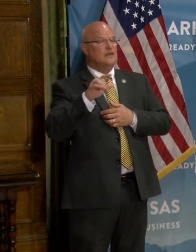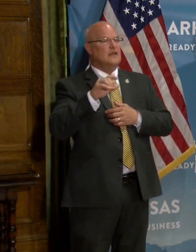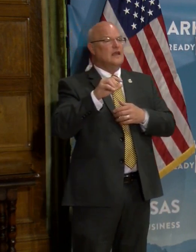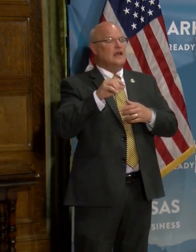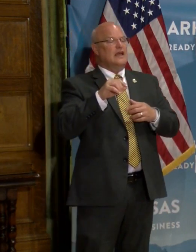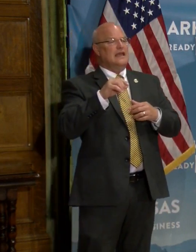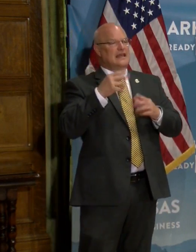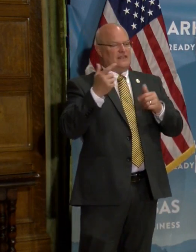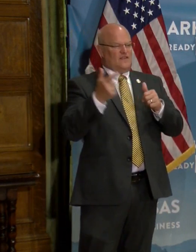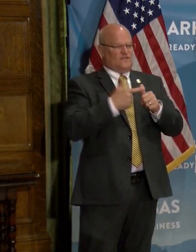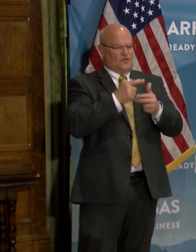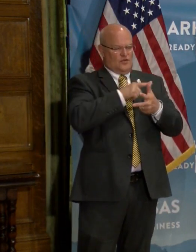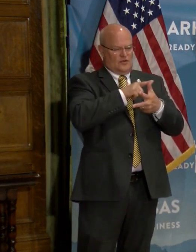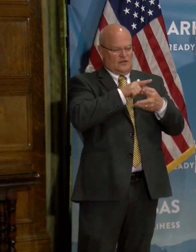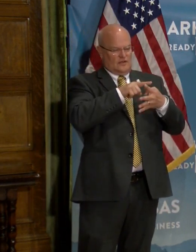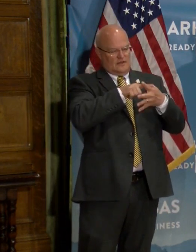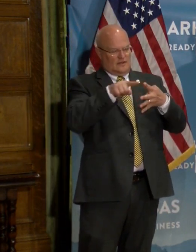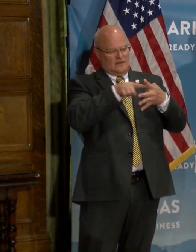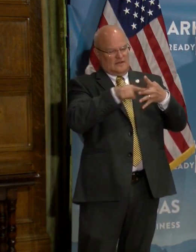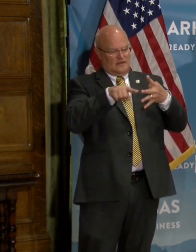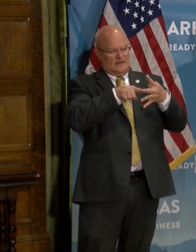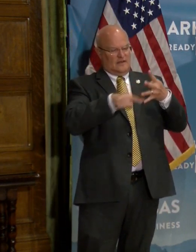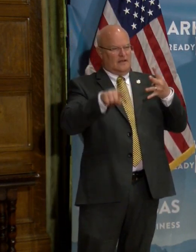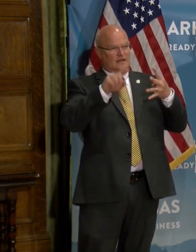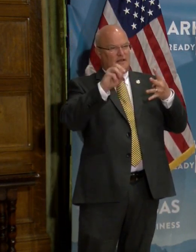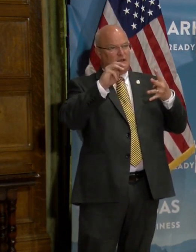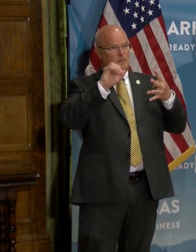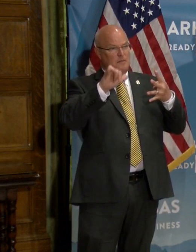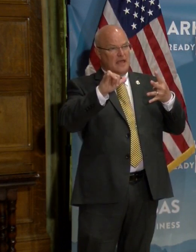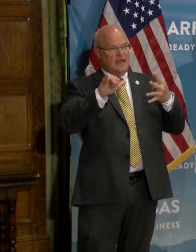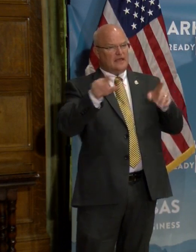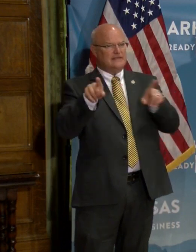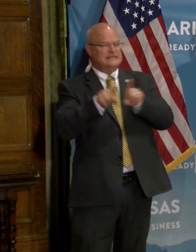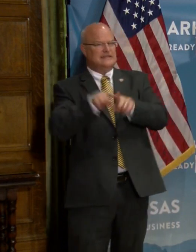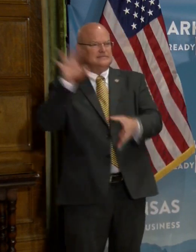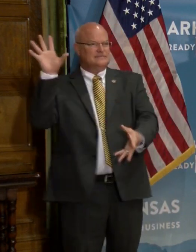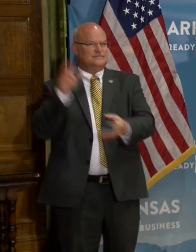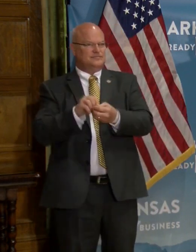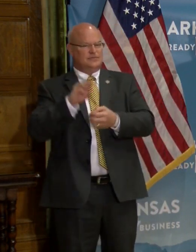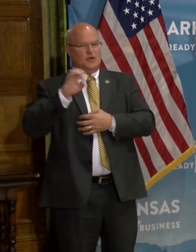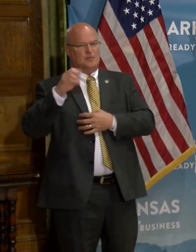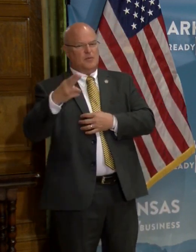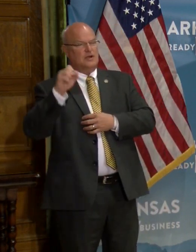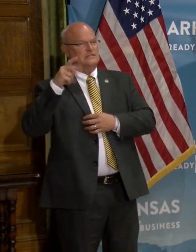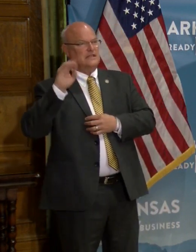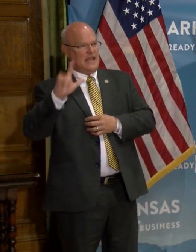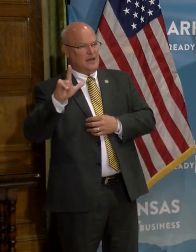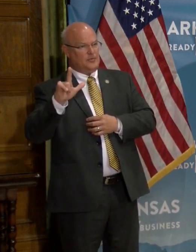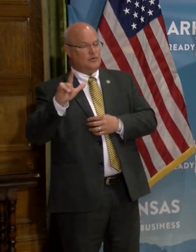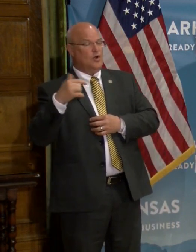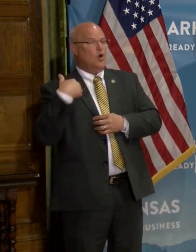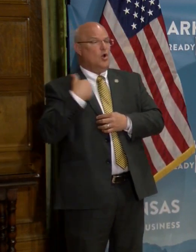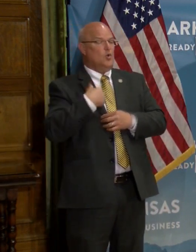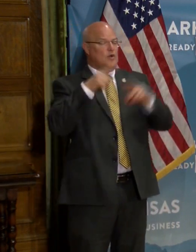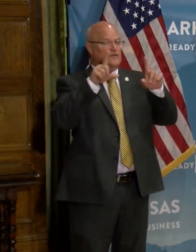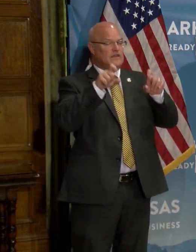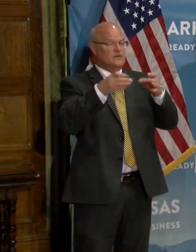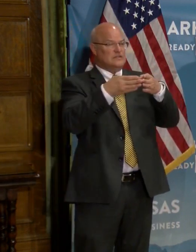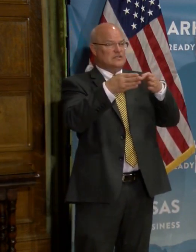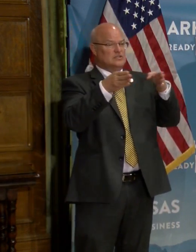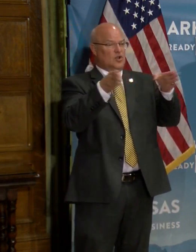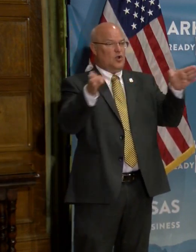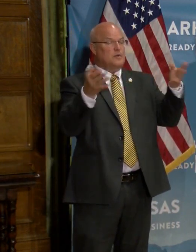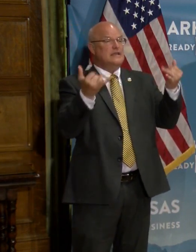many as we tested in the entire months of March and April. not only have we increased our numbers, we've increased the scope of our testing.